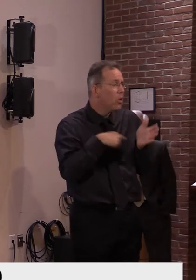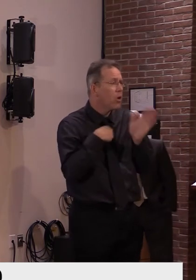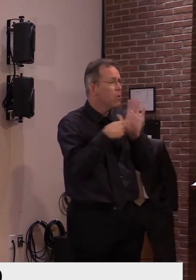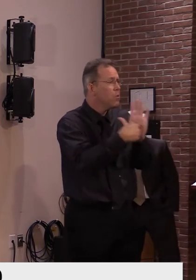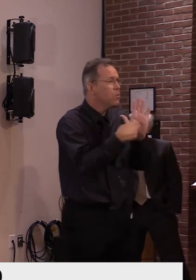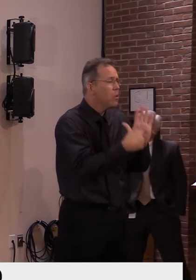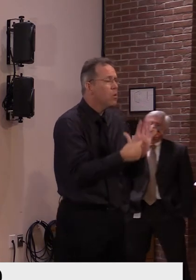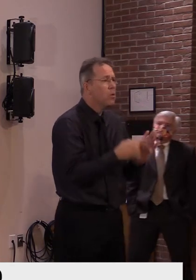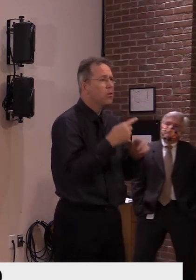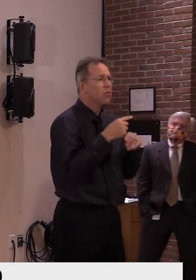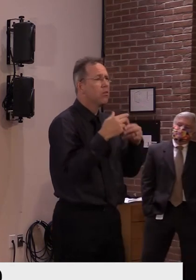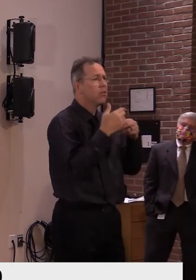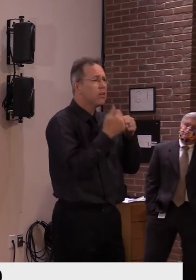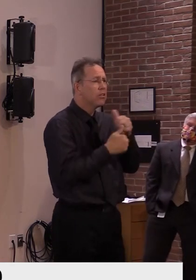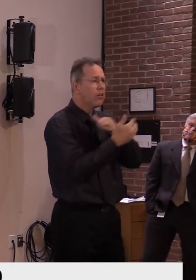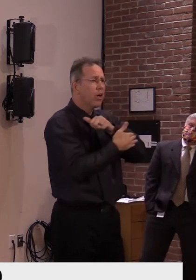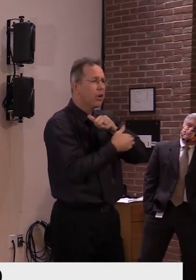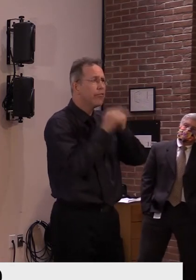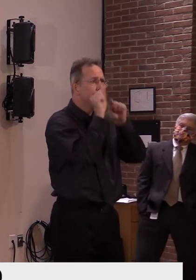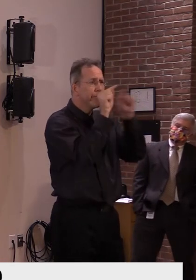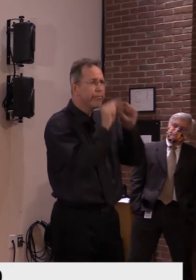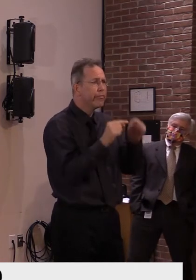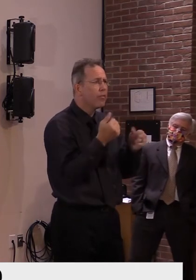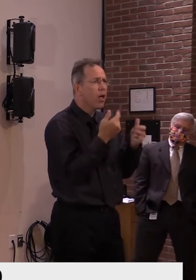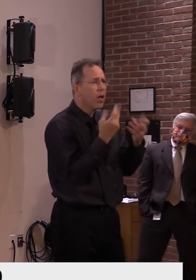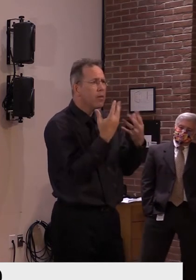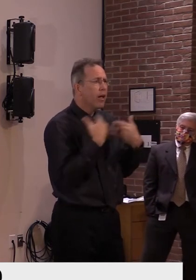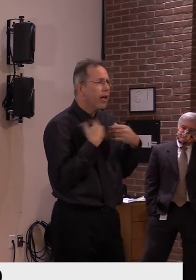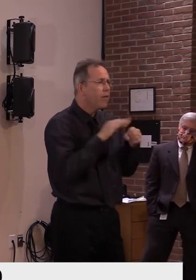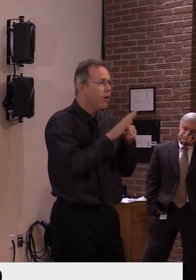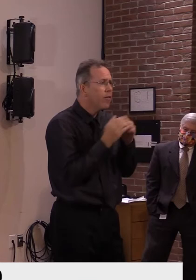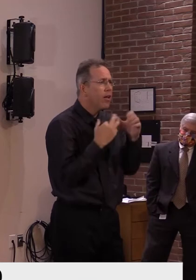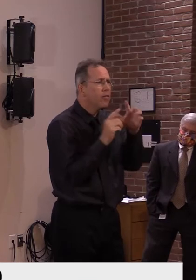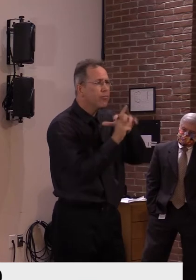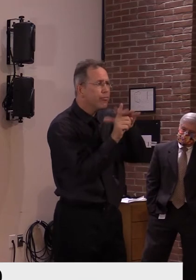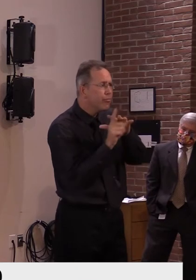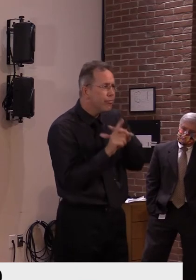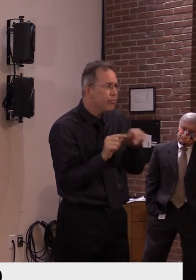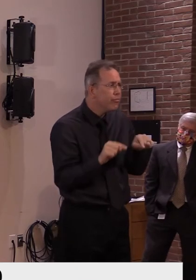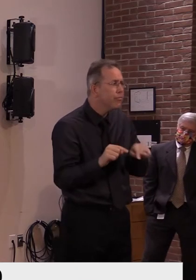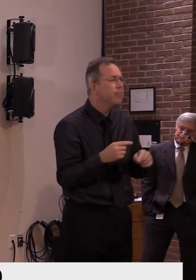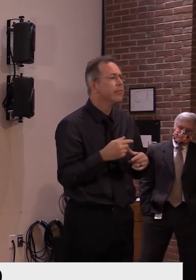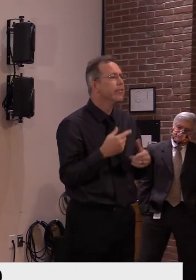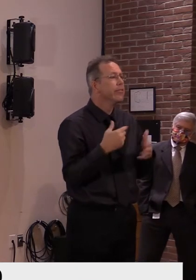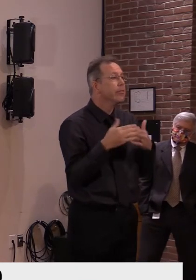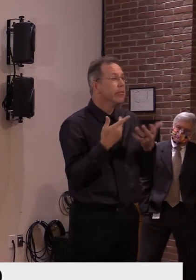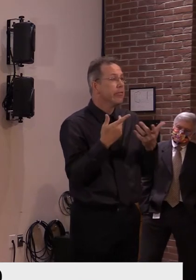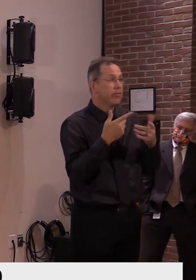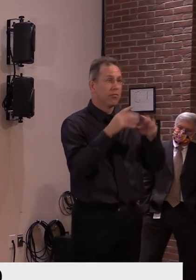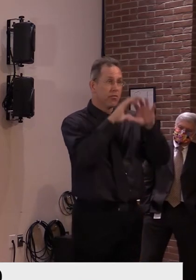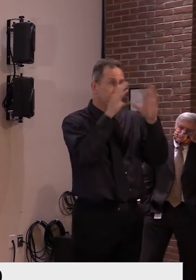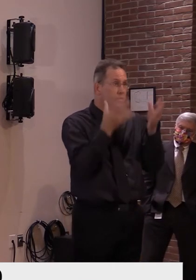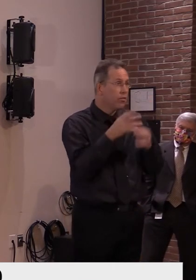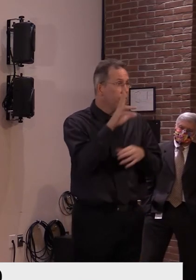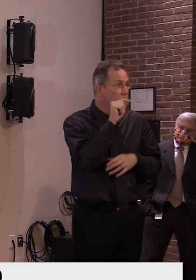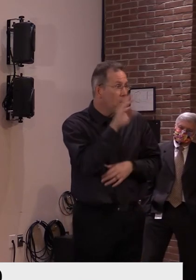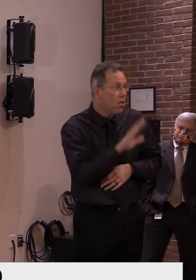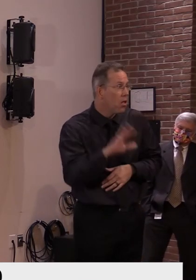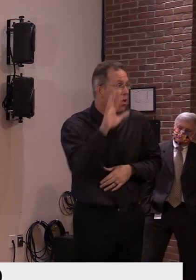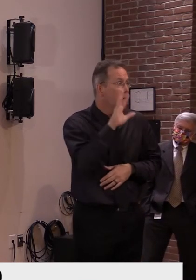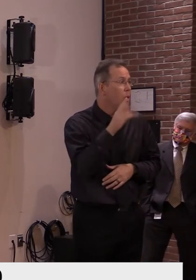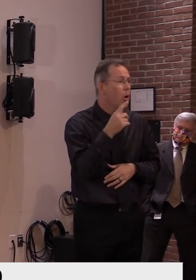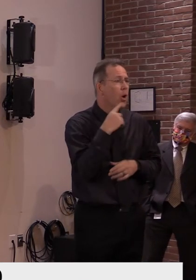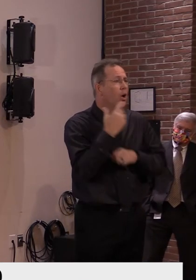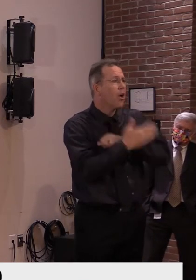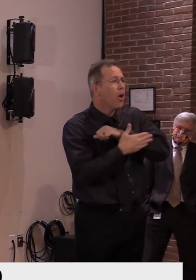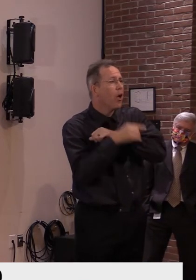when you're talking about, you know, data, even at the Vermont level where we're a small state, um, you know, there's, we have reliability